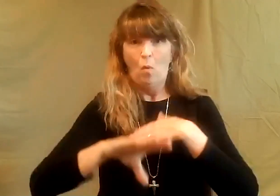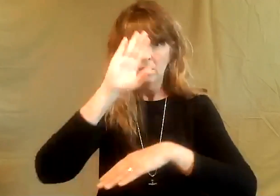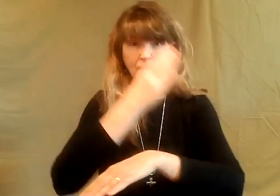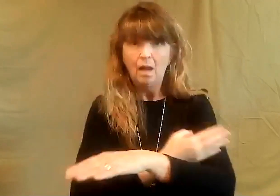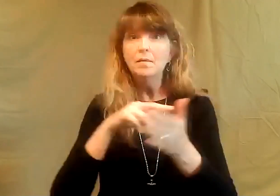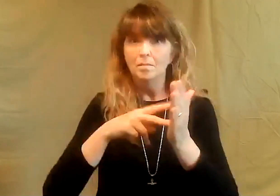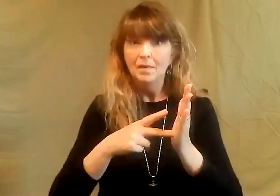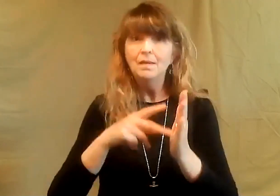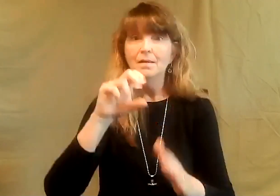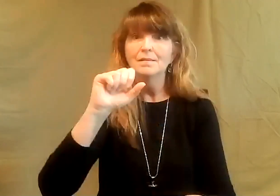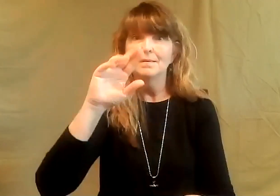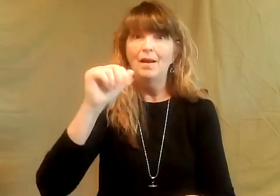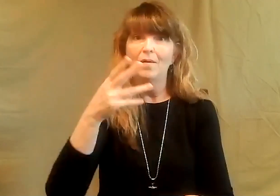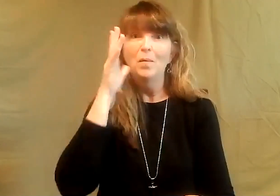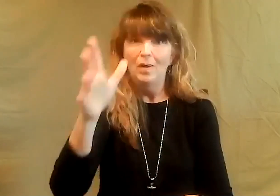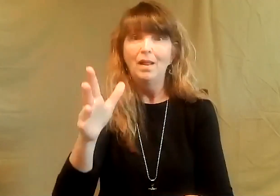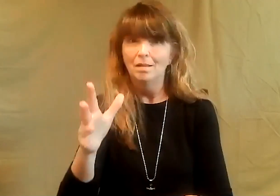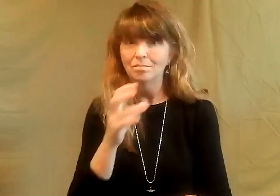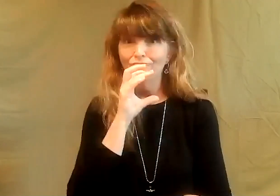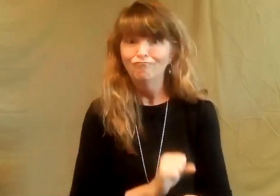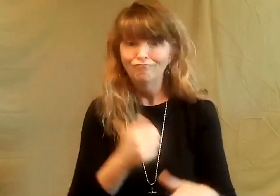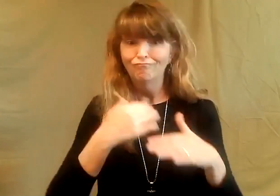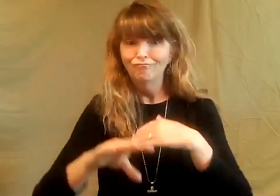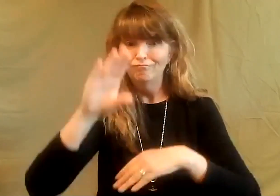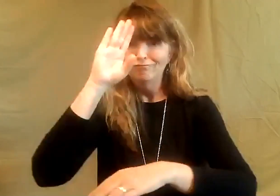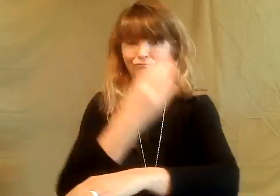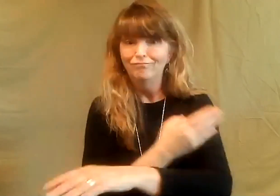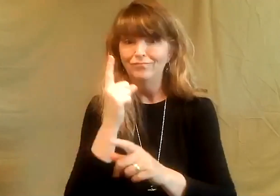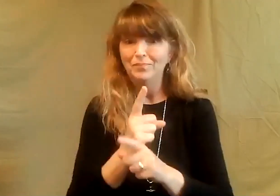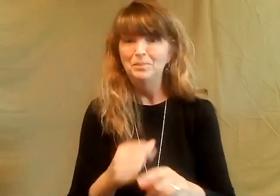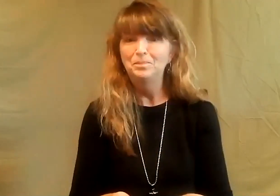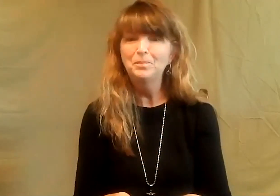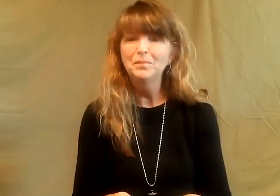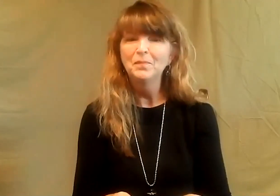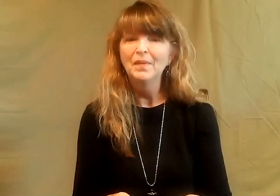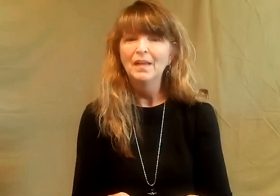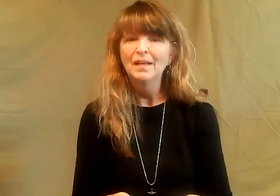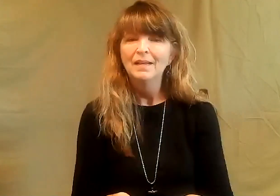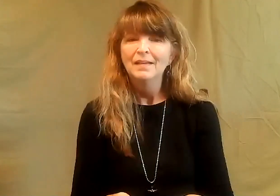you know god decided that sarah this ancient woman would bear a son and so sarah did bear a son right